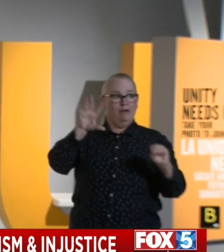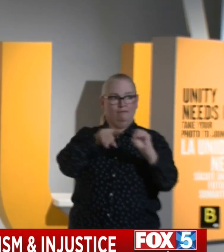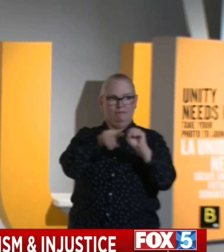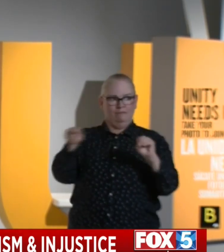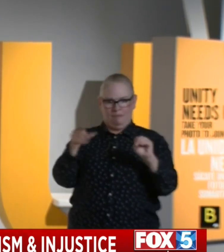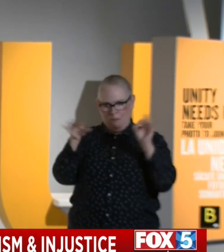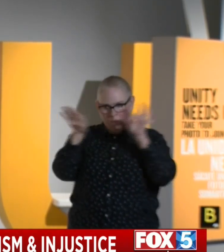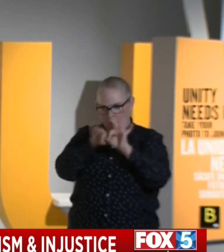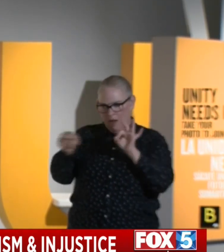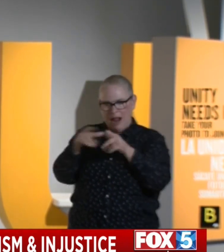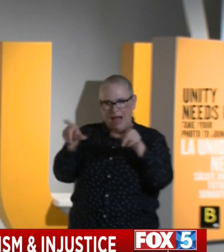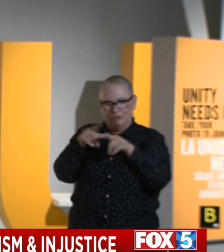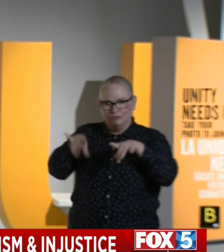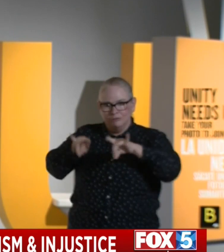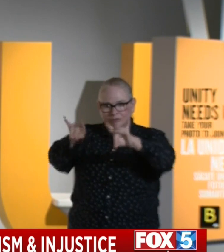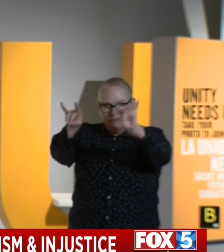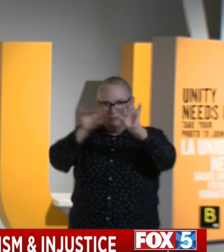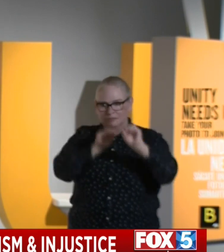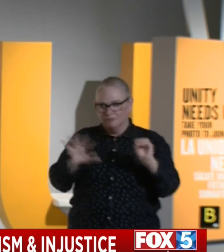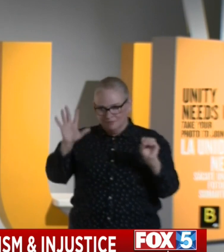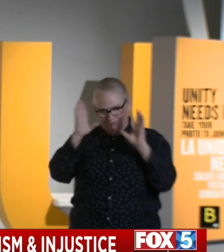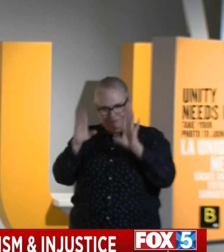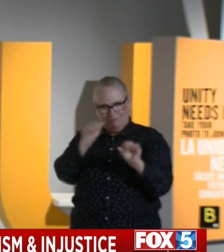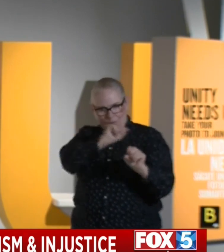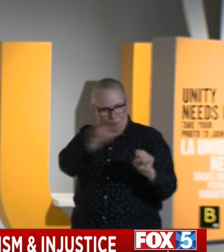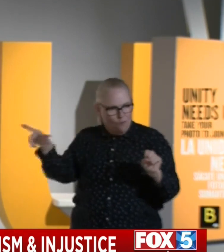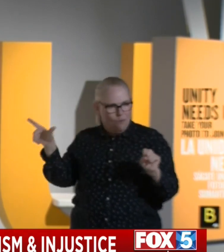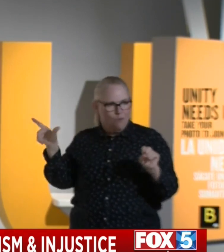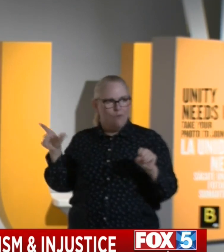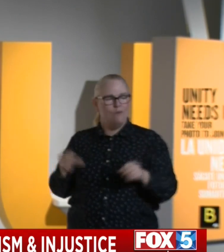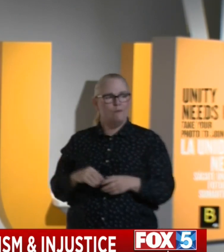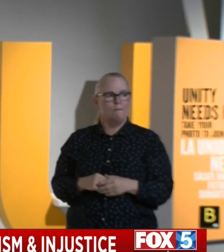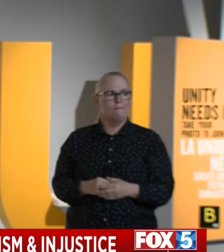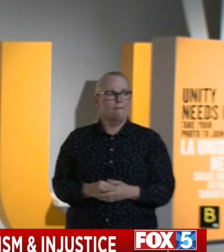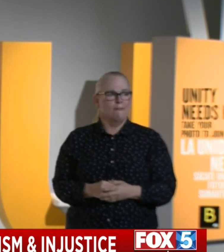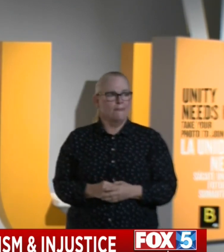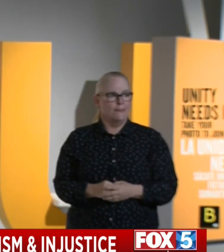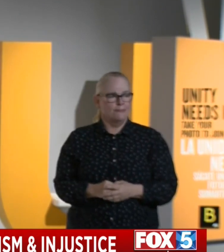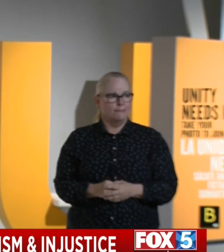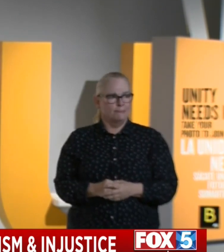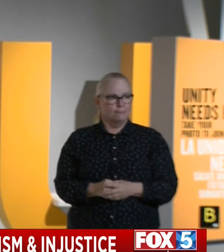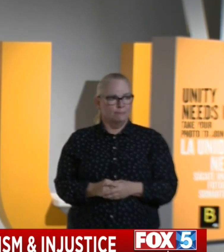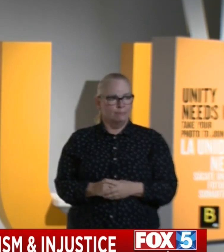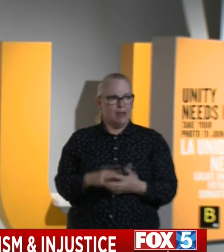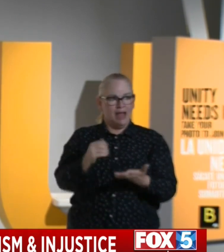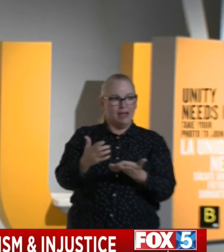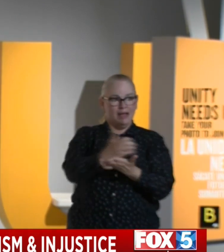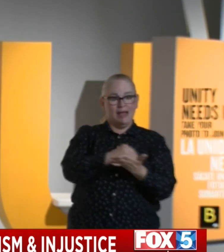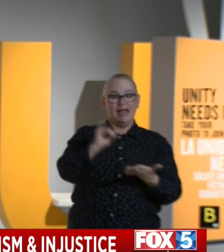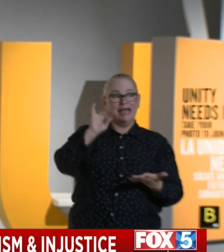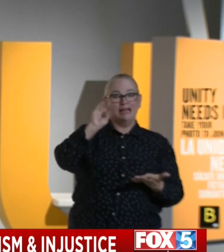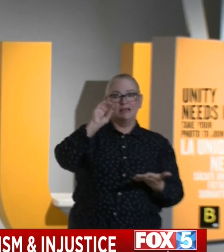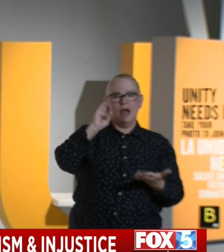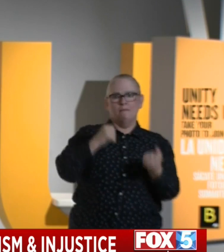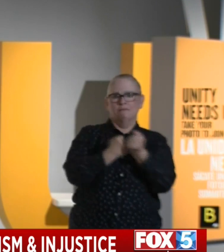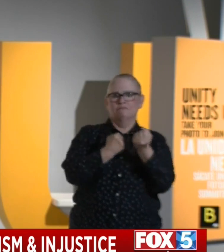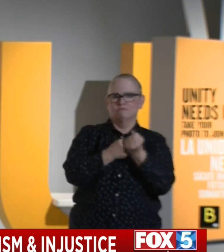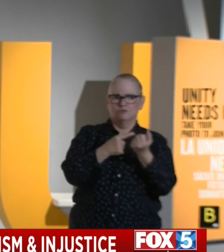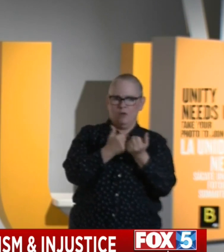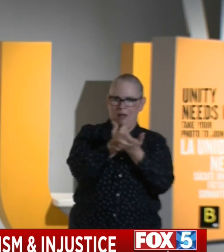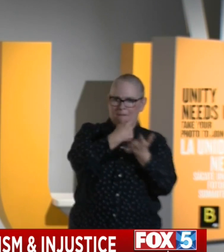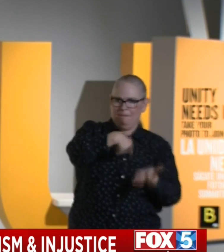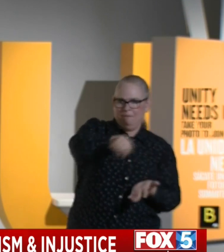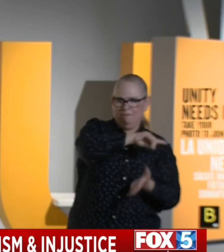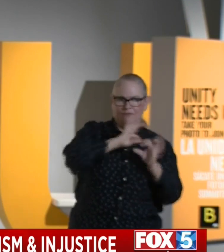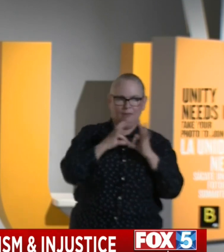systemically, more broadly about income supports. We're proud in this state to have doubled our earned income tax credit, proud in this